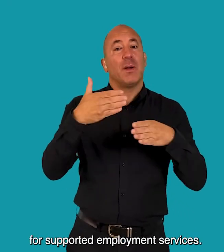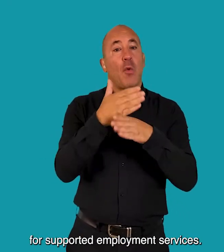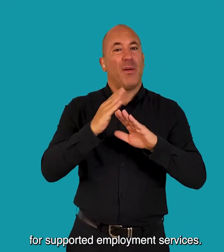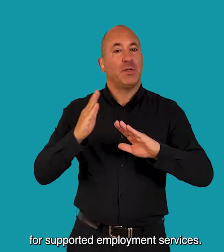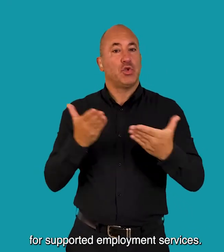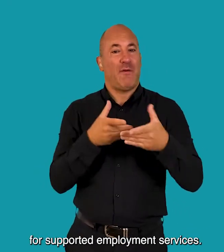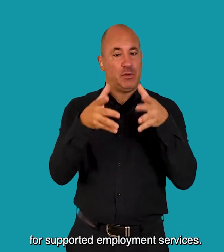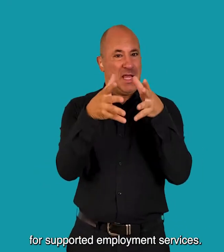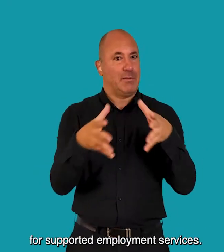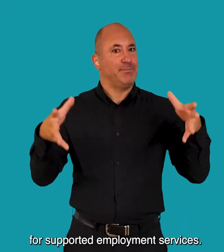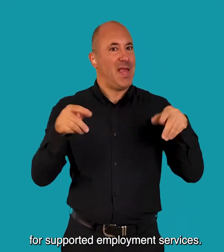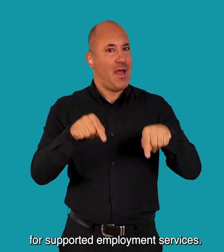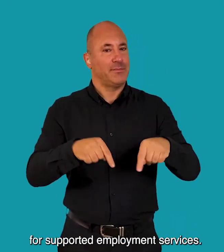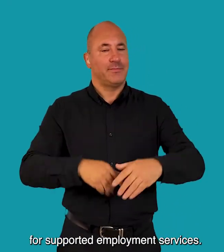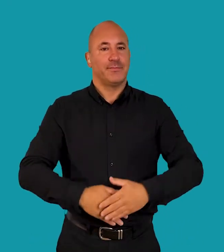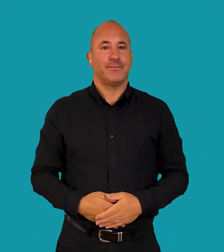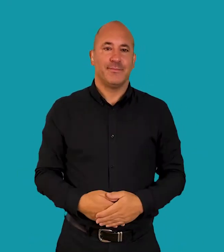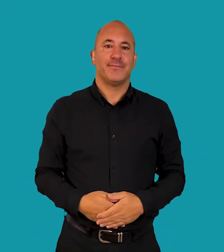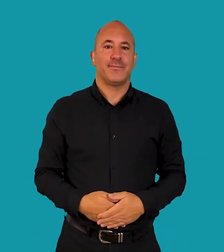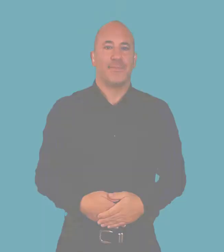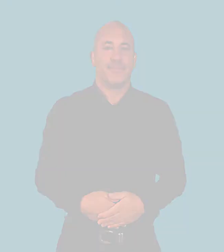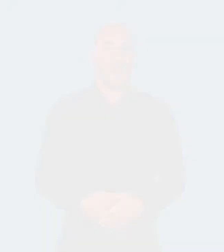supported employment services